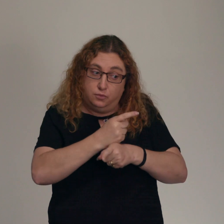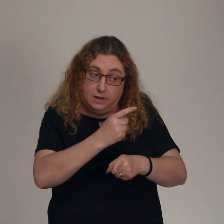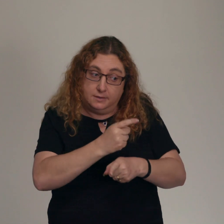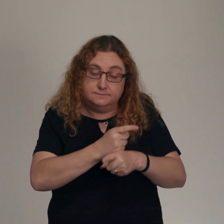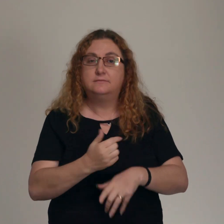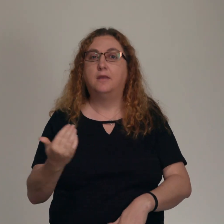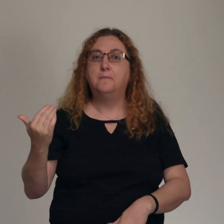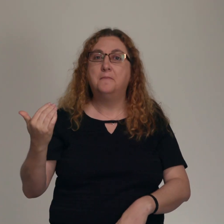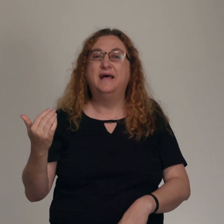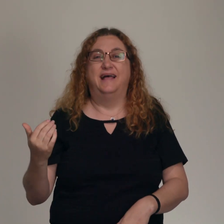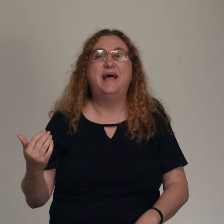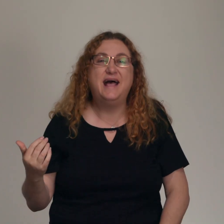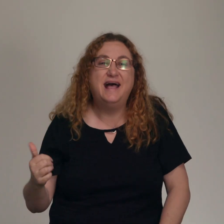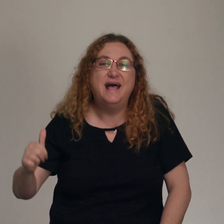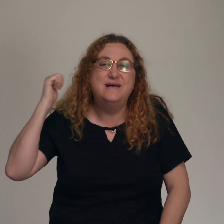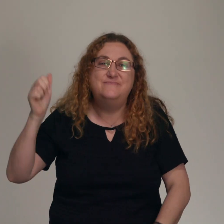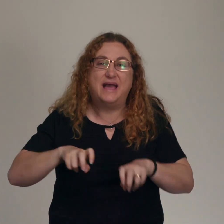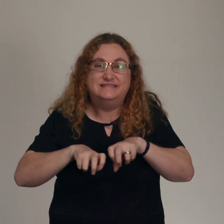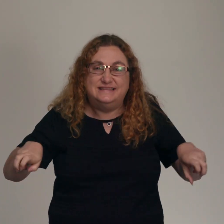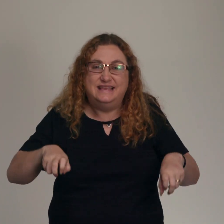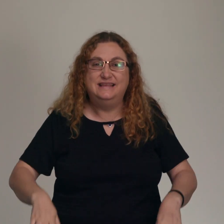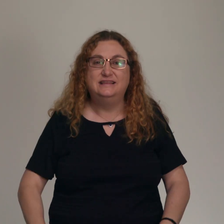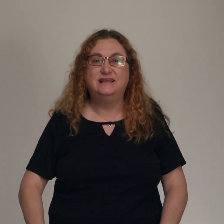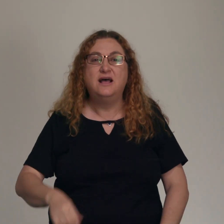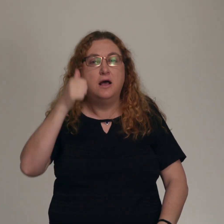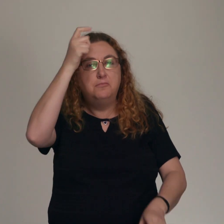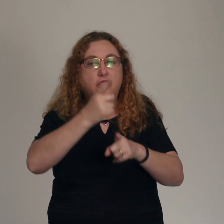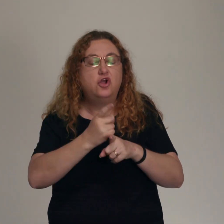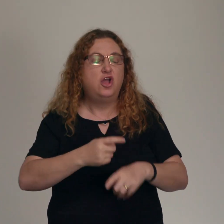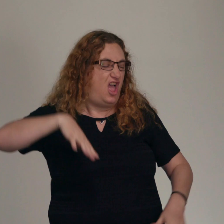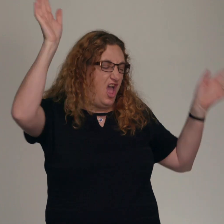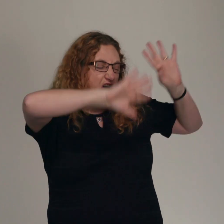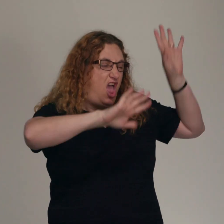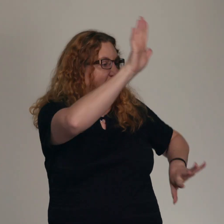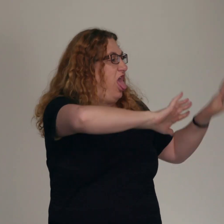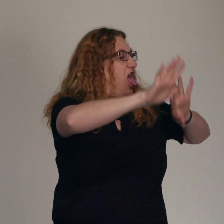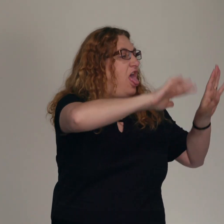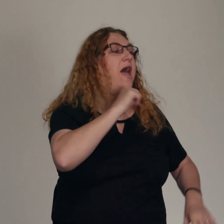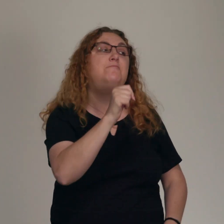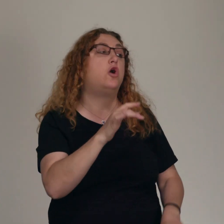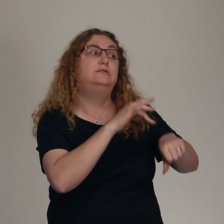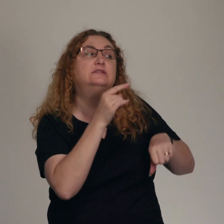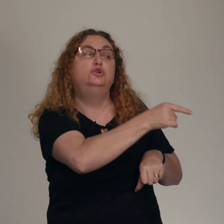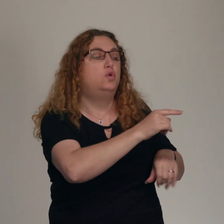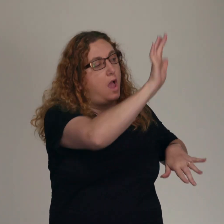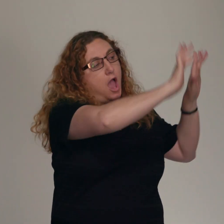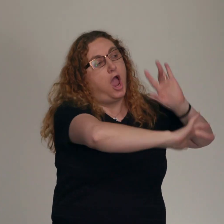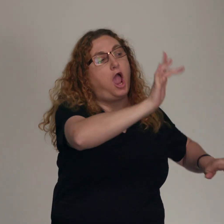to the other brother is waving their hands in front of their face and saying, I'm not touching you. I'm not touching you. Right. Are they keeping them